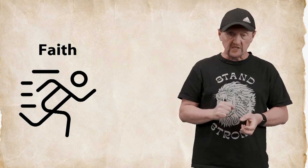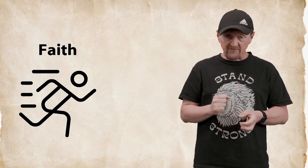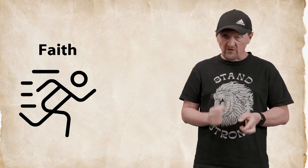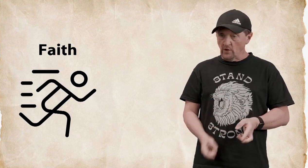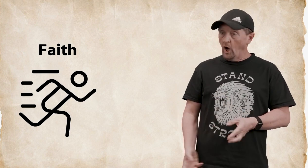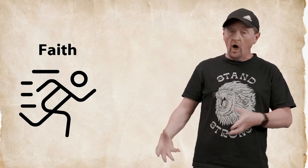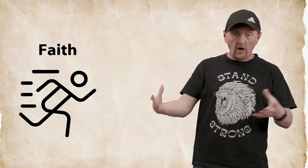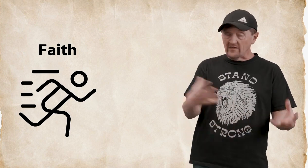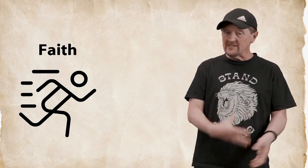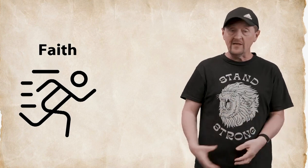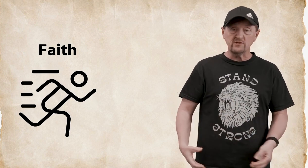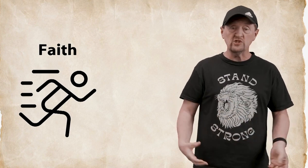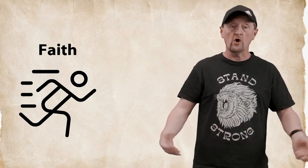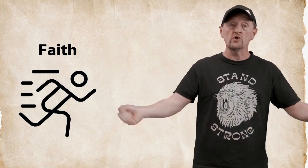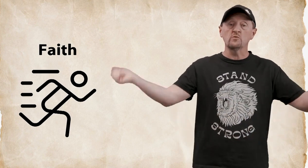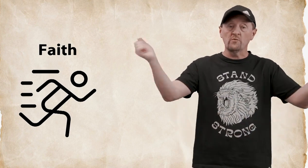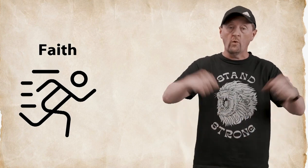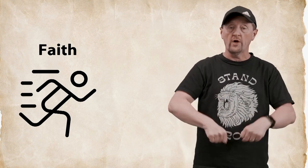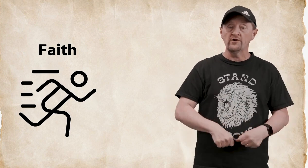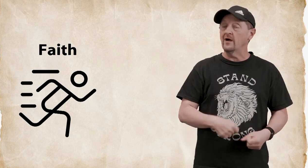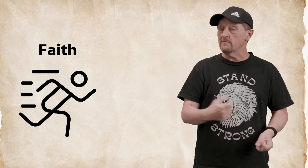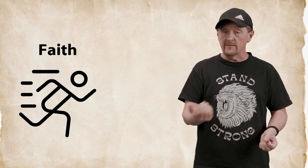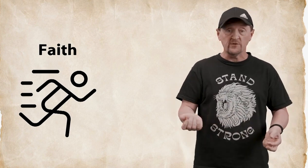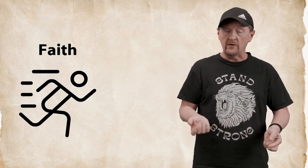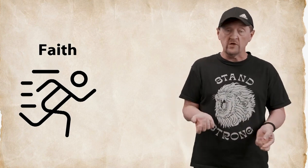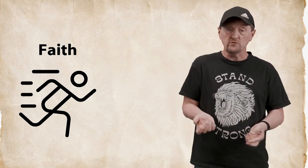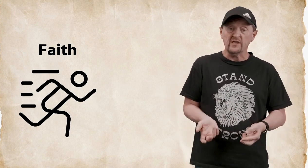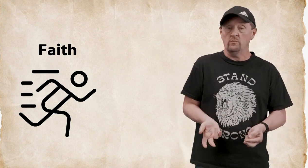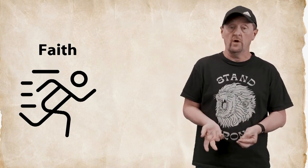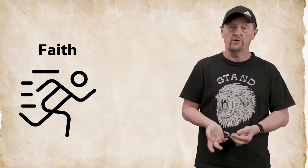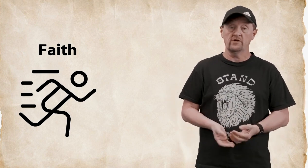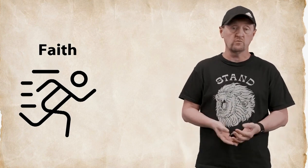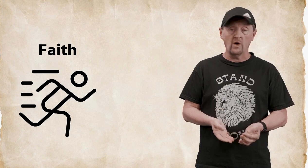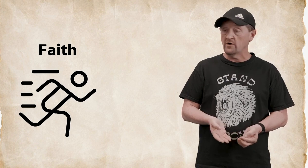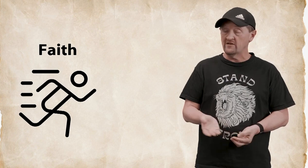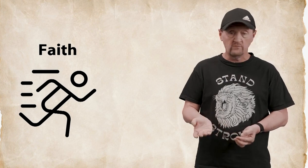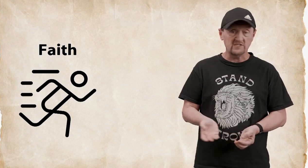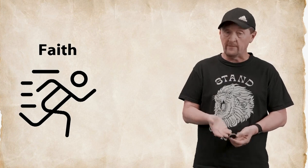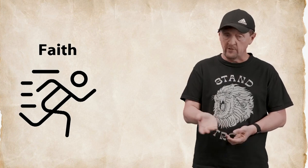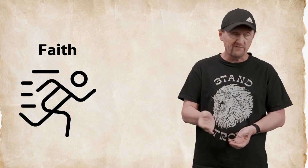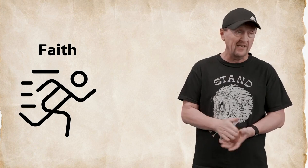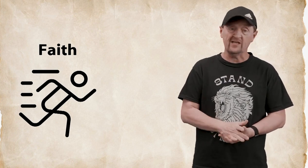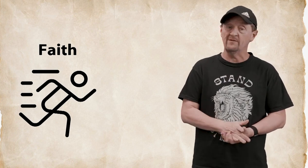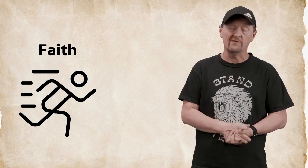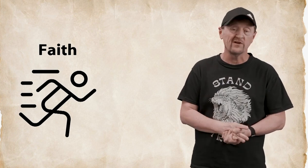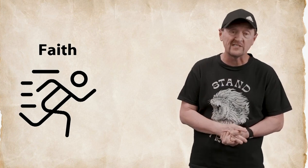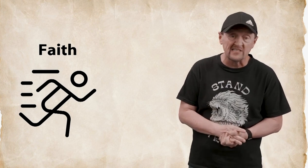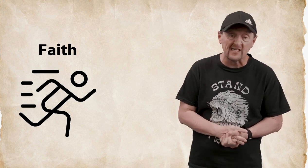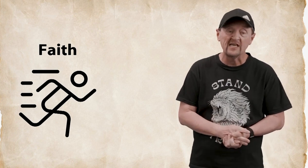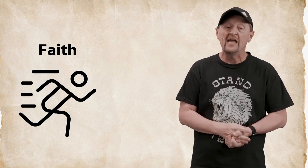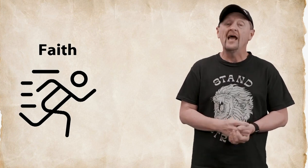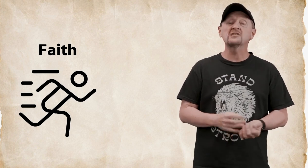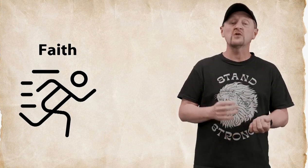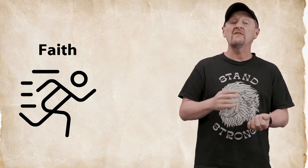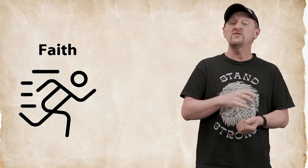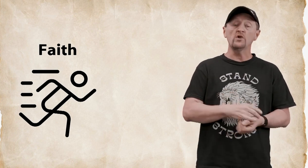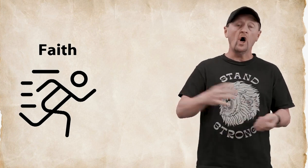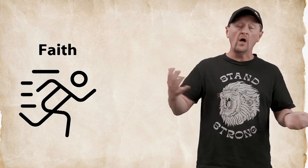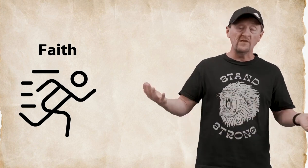they filled all these empty jars with water now remember they weren't drinking water because water could was not purified it could make them very sick and so they filled all these